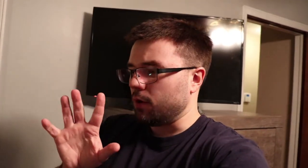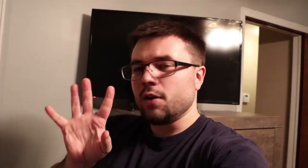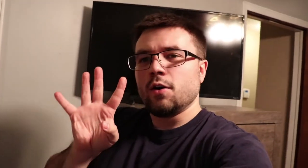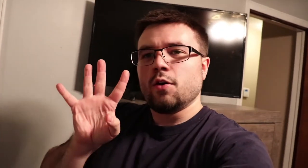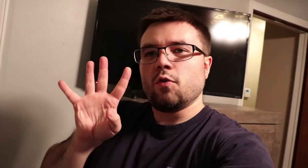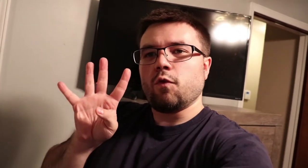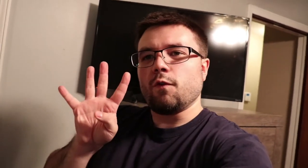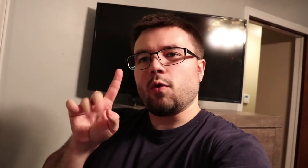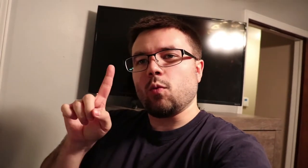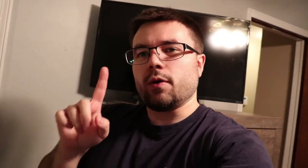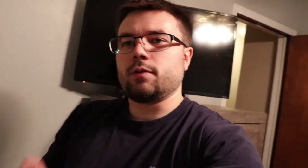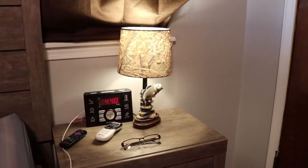441